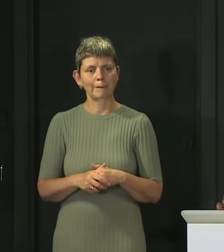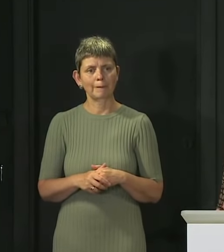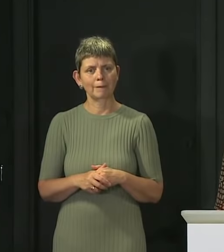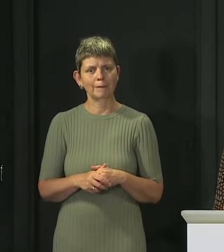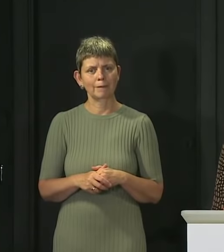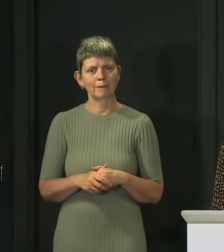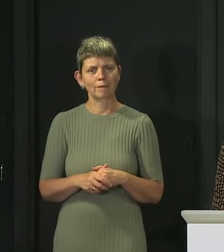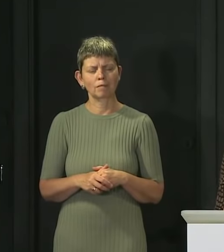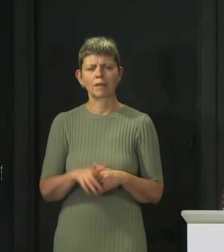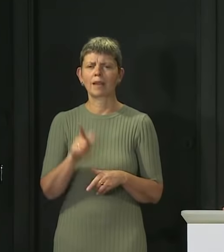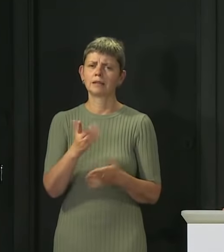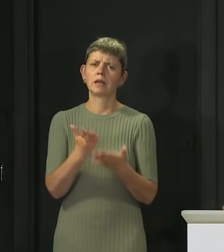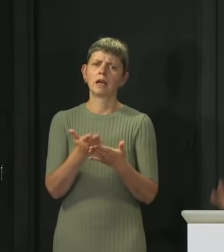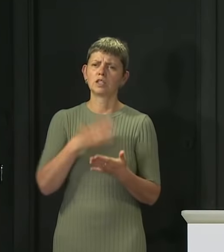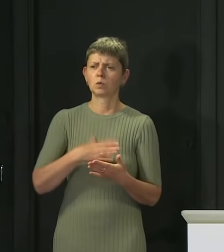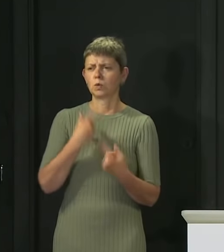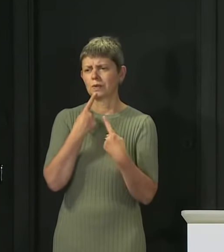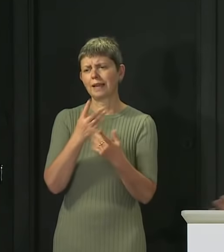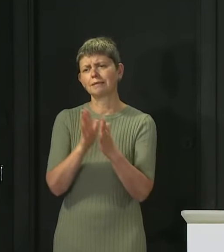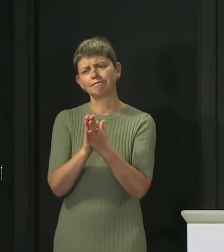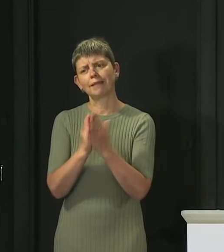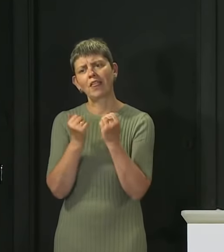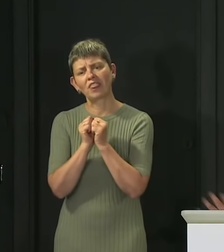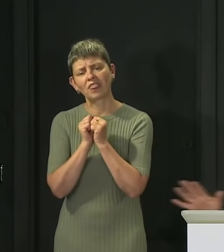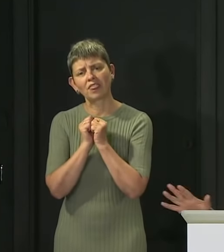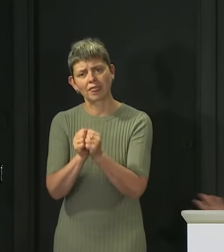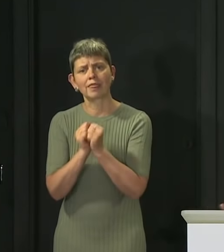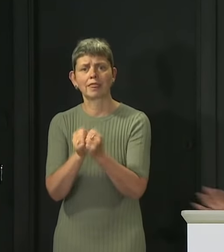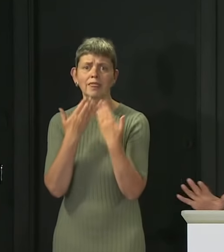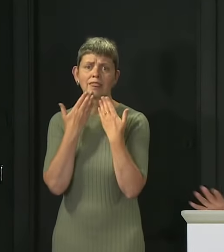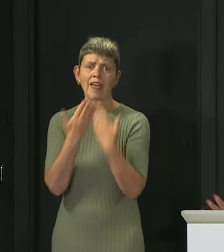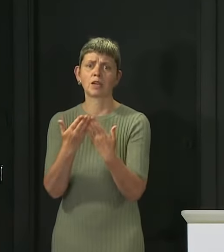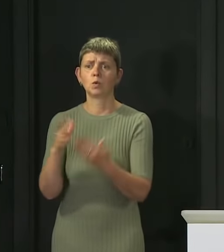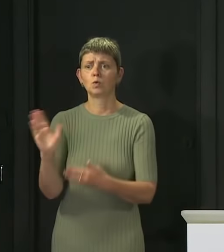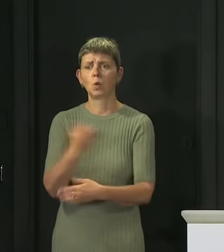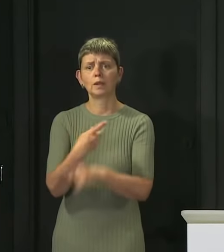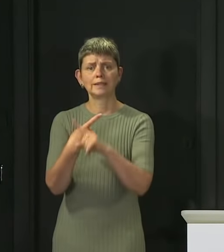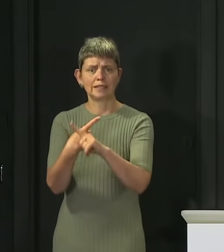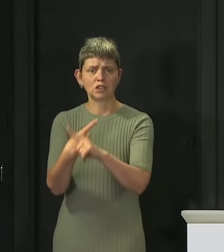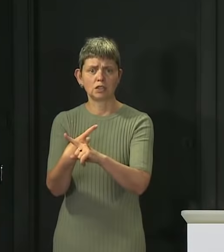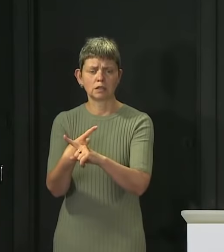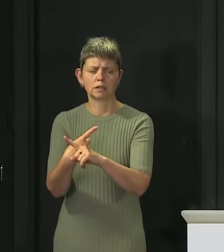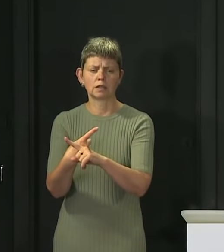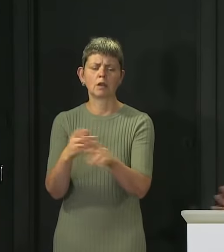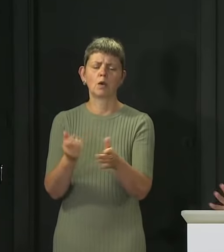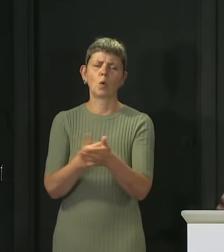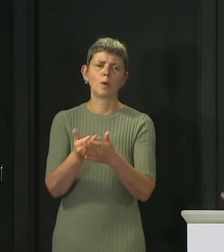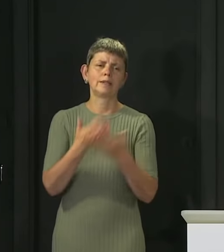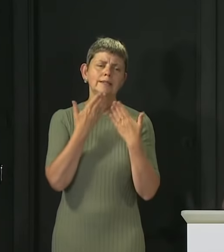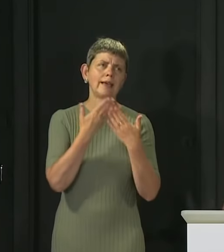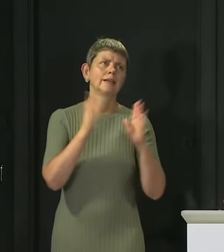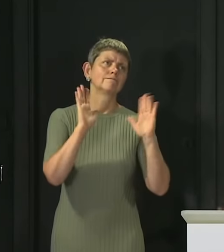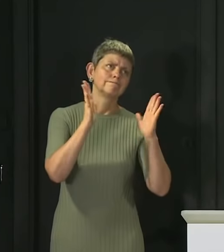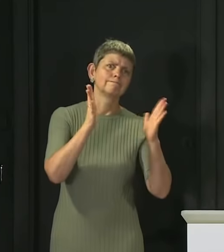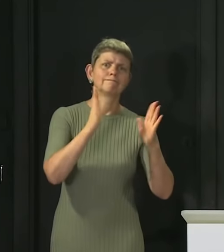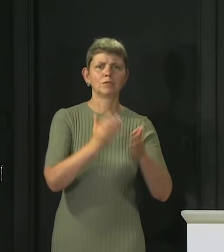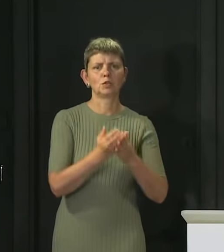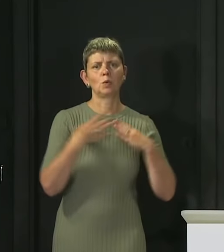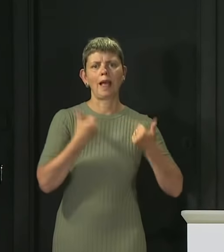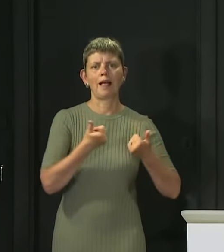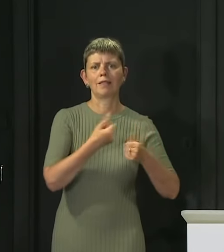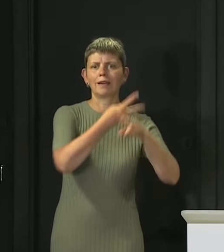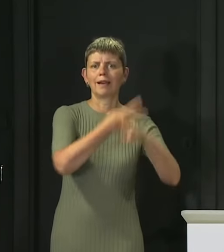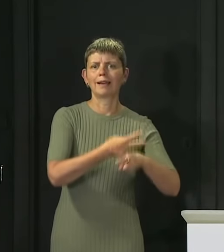express my deep gratitude to teachers. I stand here every day and I talk about, rightly, our health and care workers, but teachers deserve our